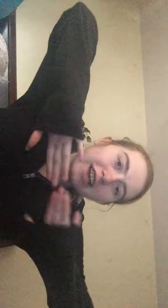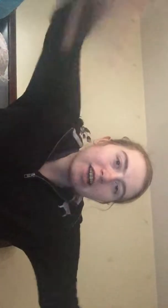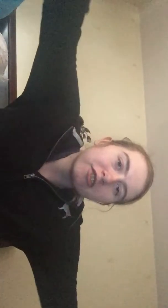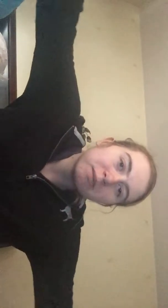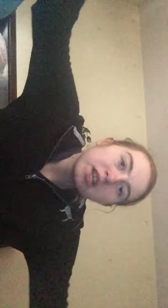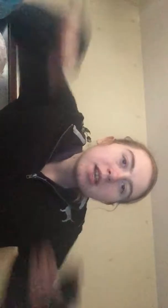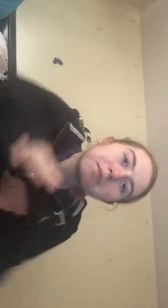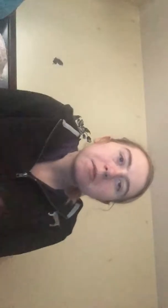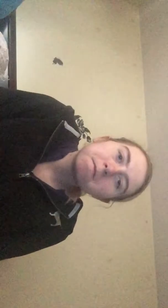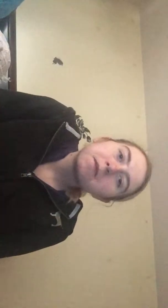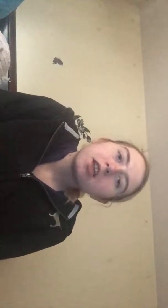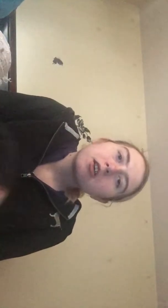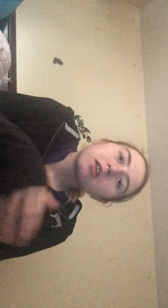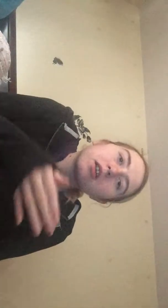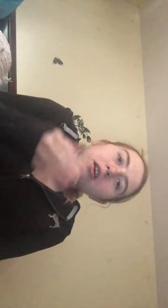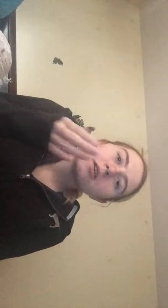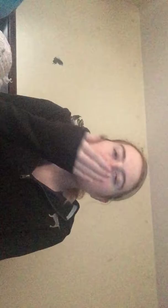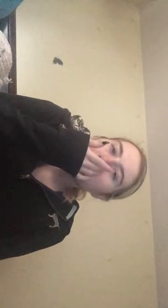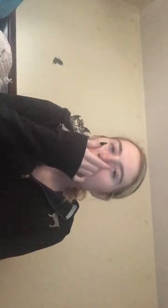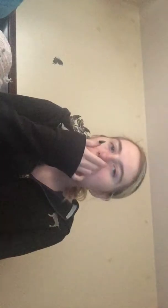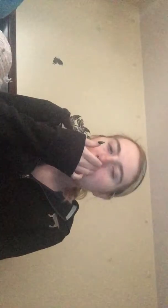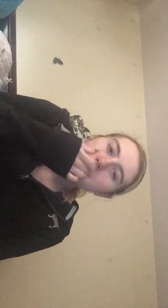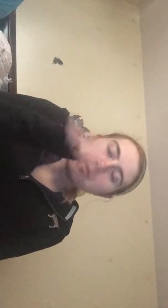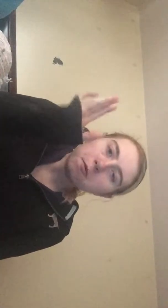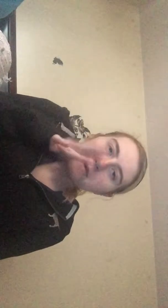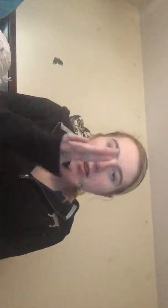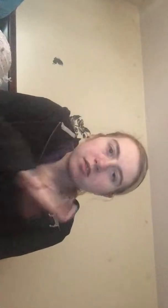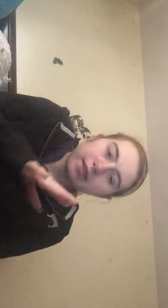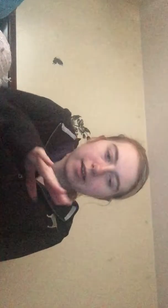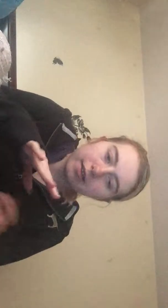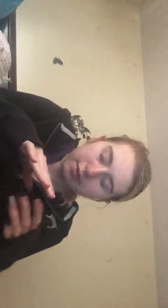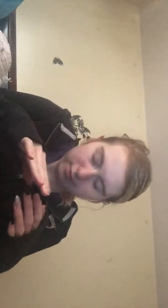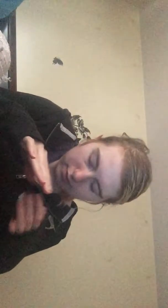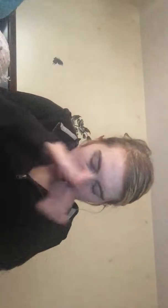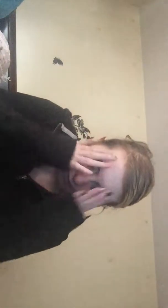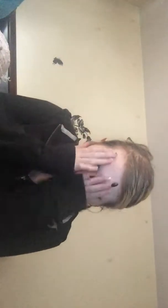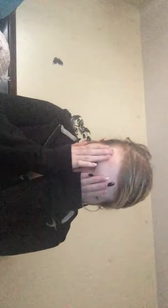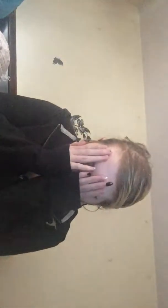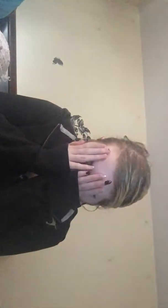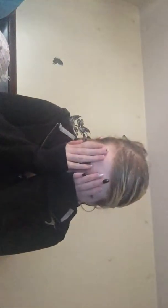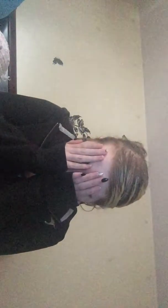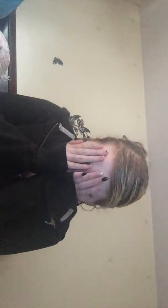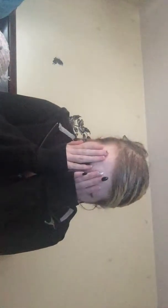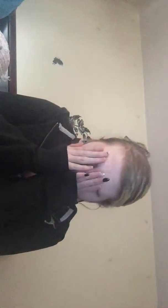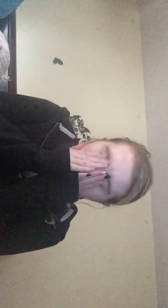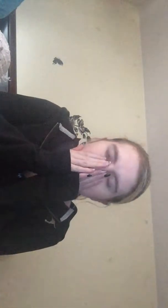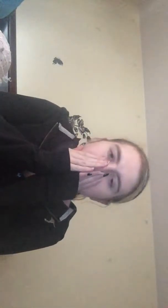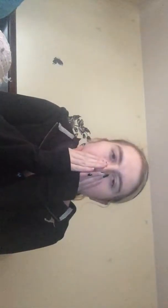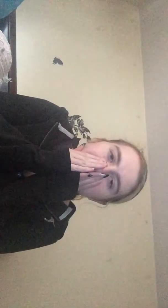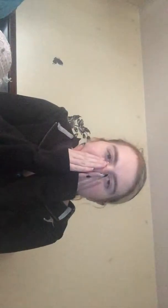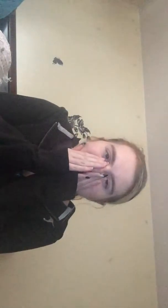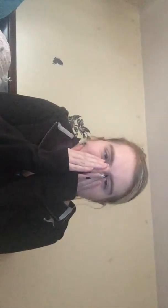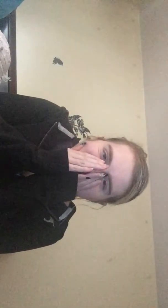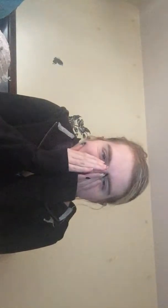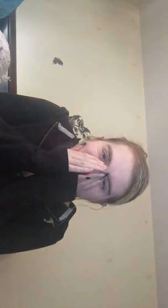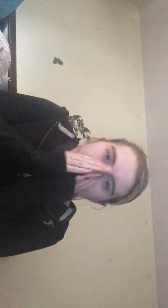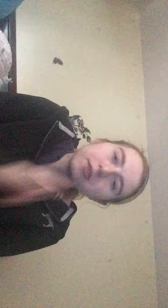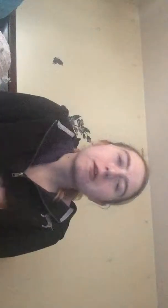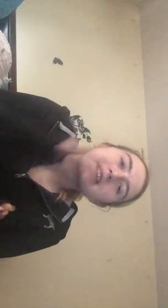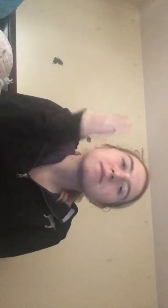at all but um and then we went into what's it called um the wax